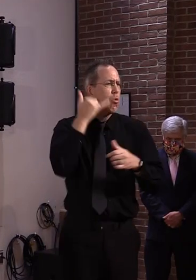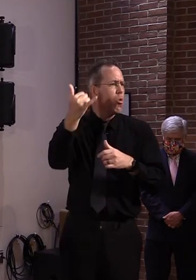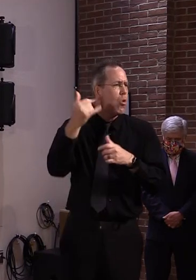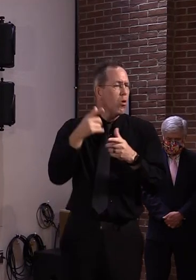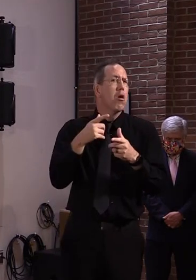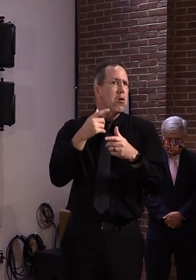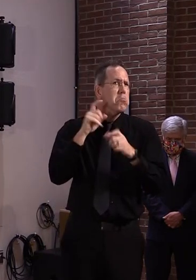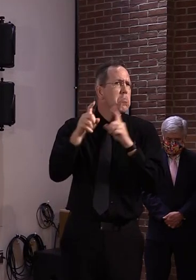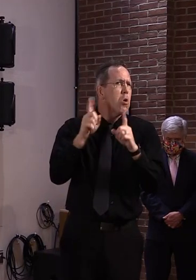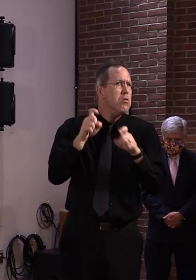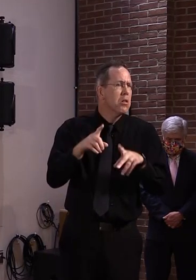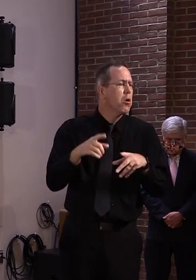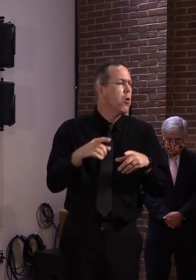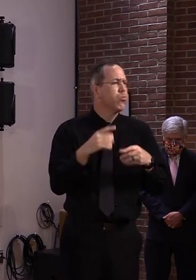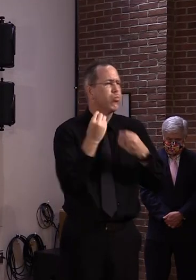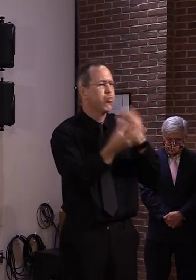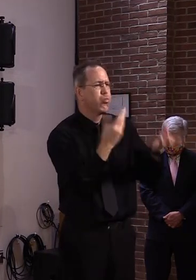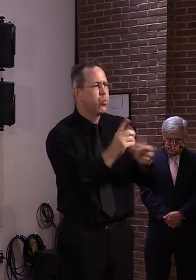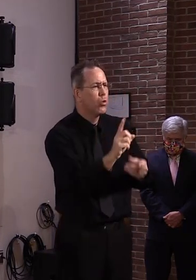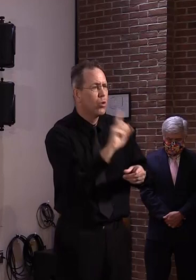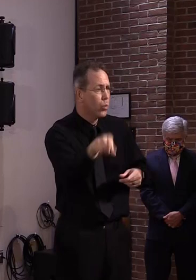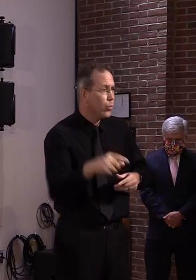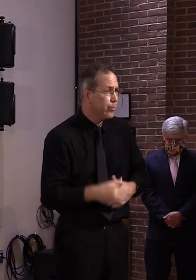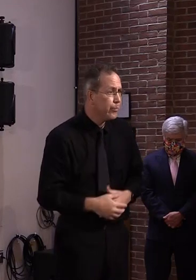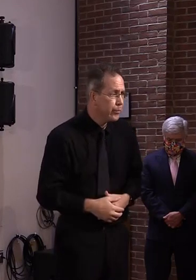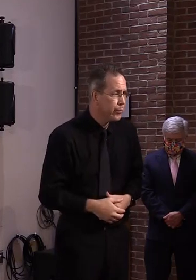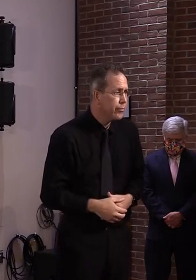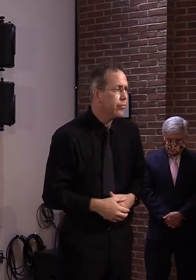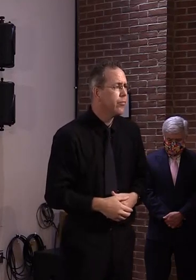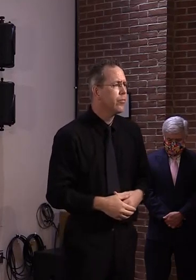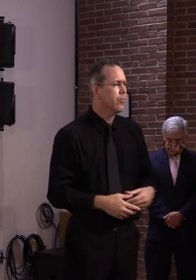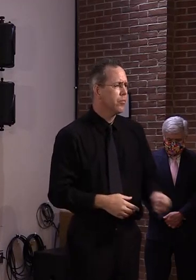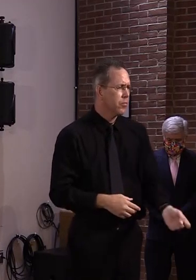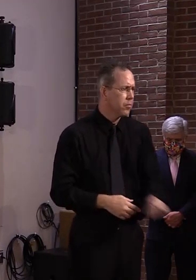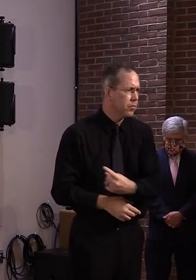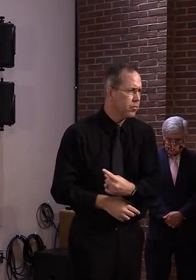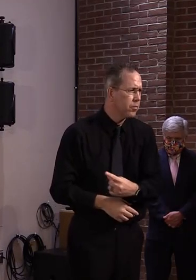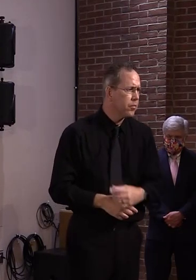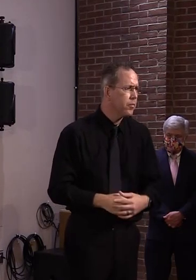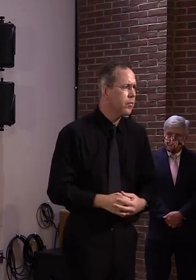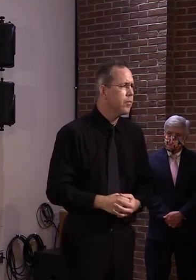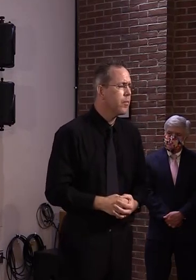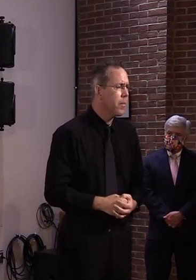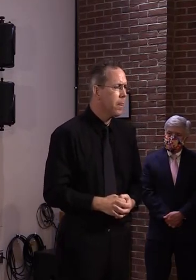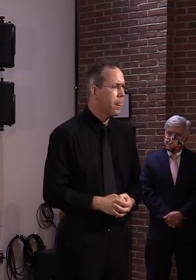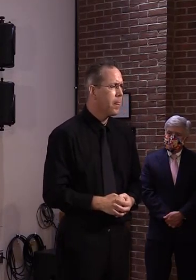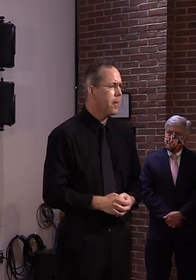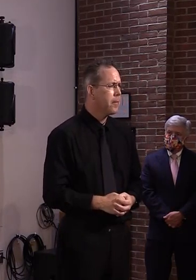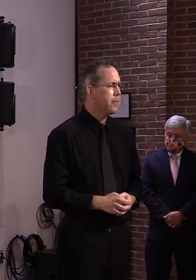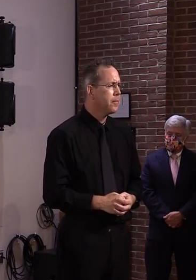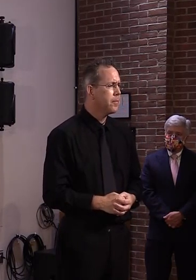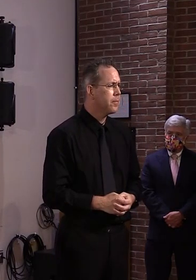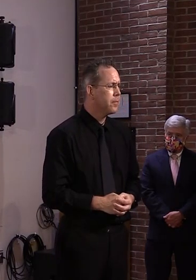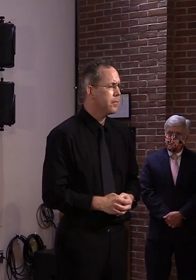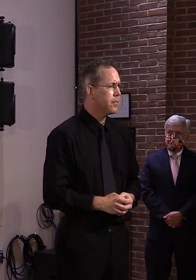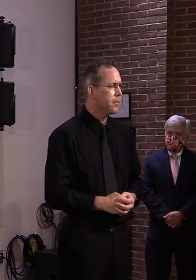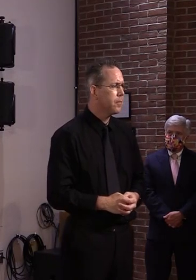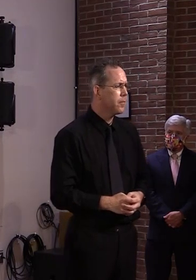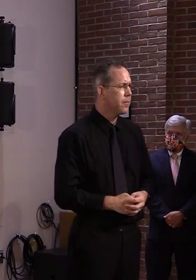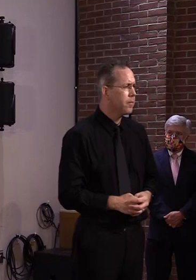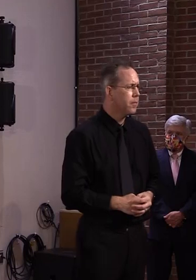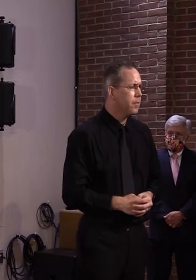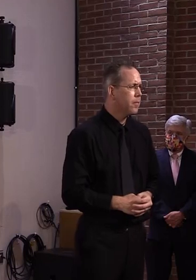And I noticed on the health department website, the pop-up testing map goes through July. To confirm, will these pop-ups continue in August?